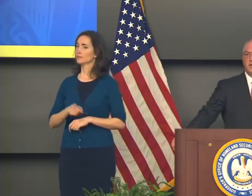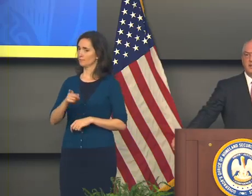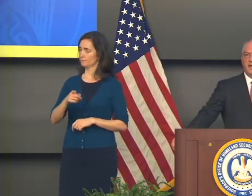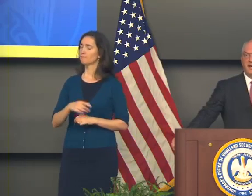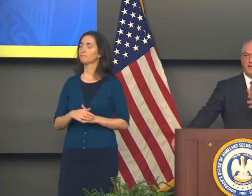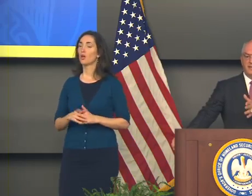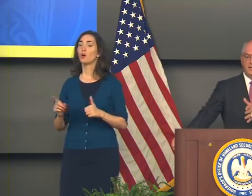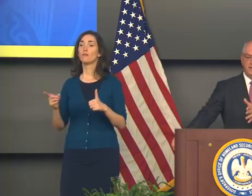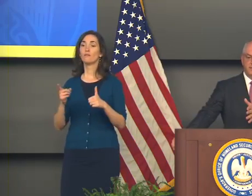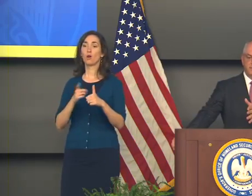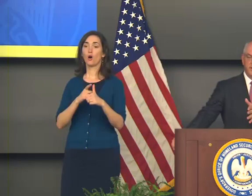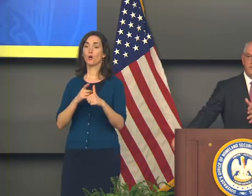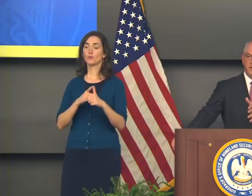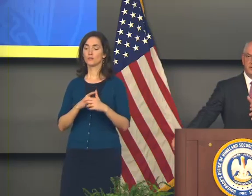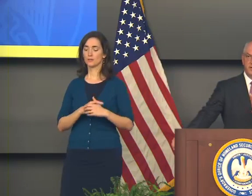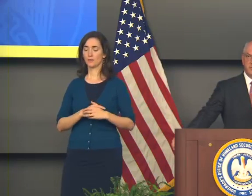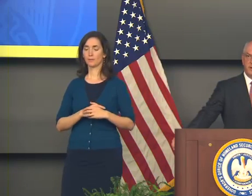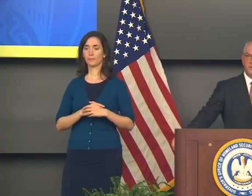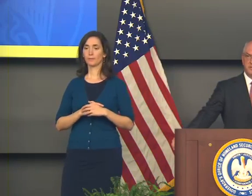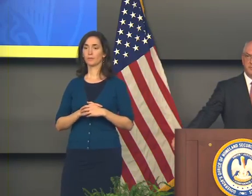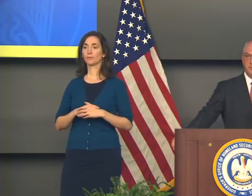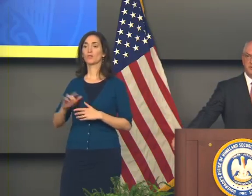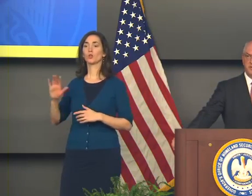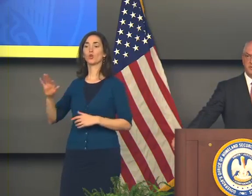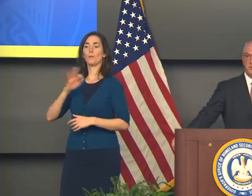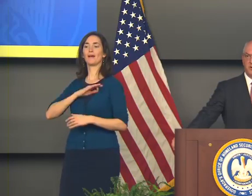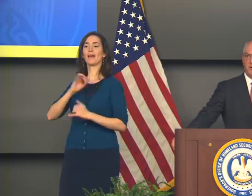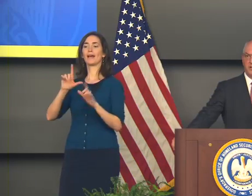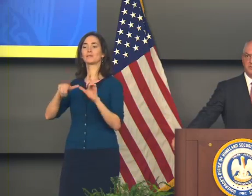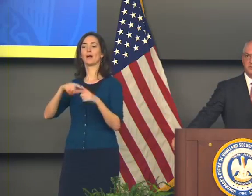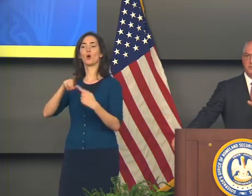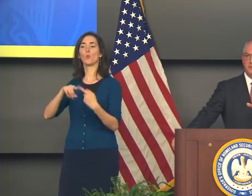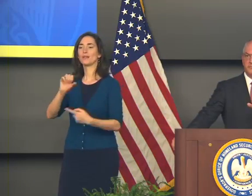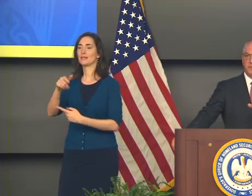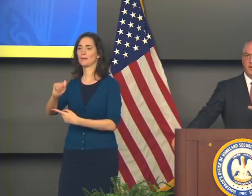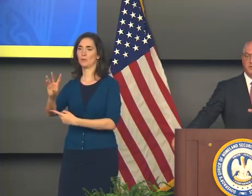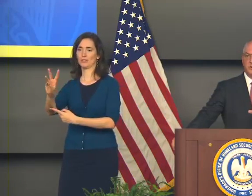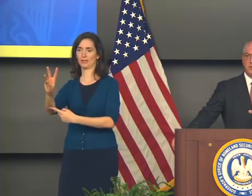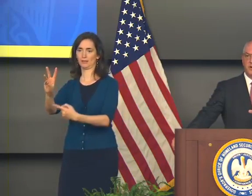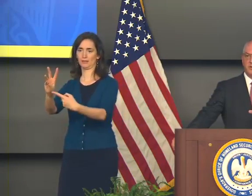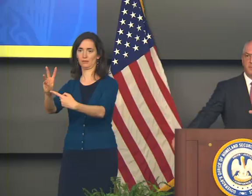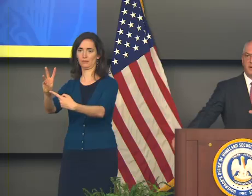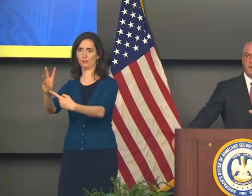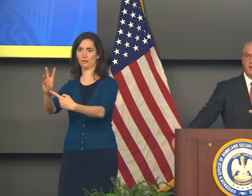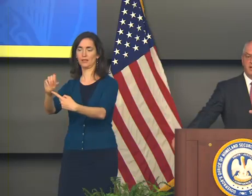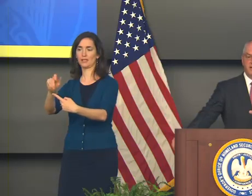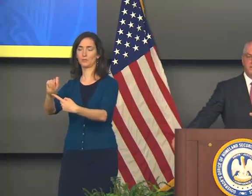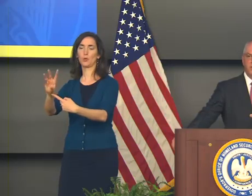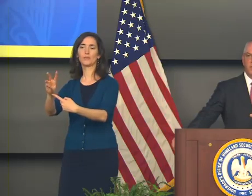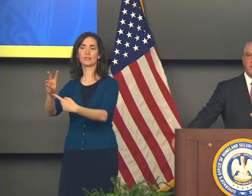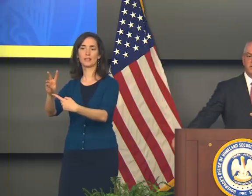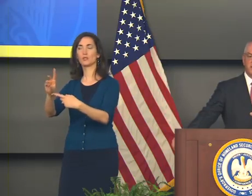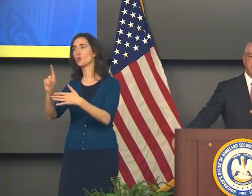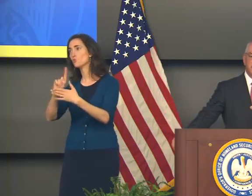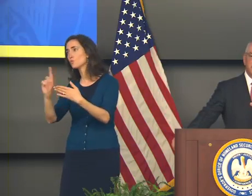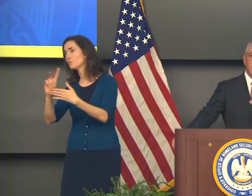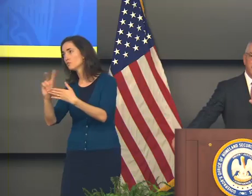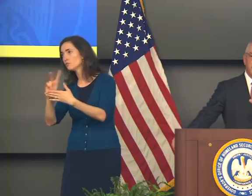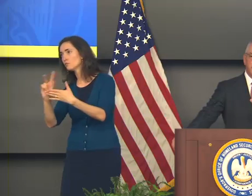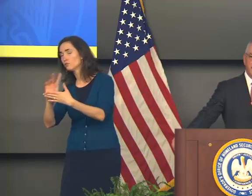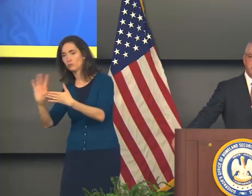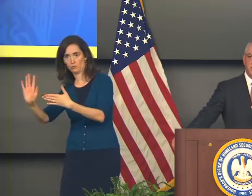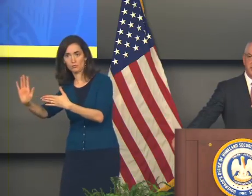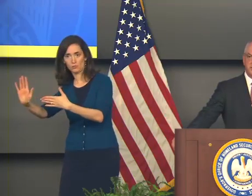that the benefits expire on September the 6th regardless. So we're talking about a few weeks here.